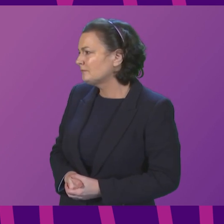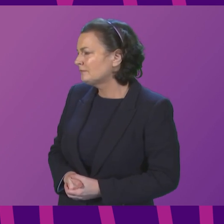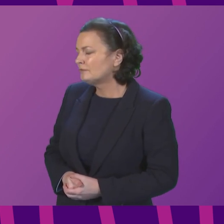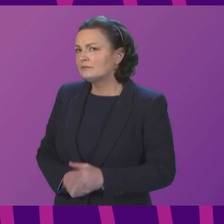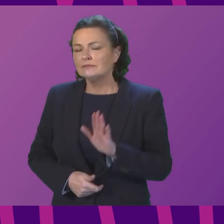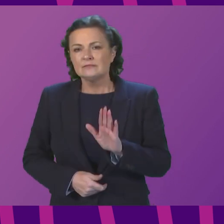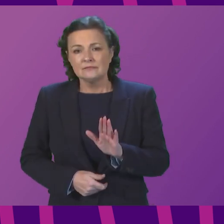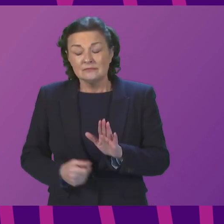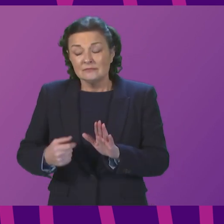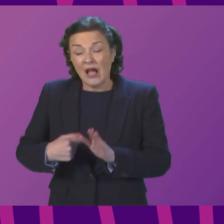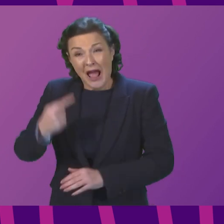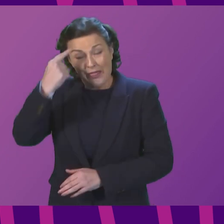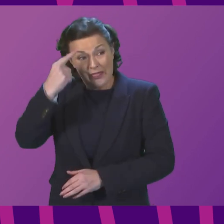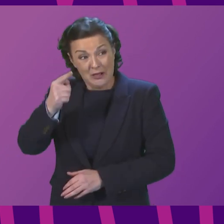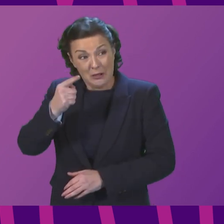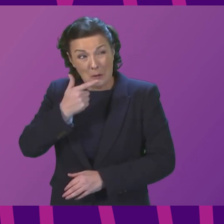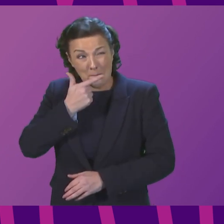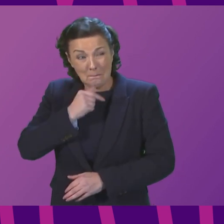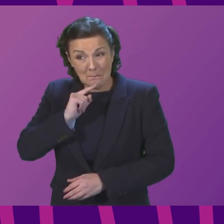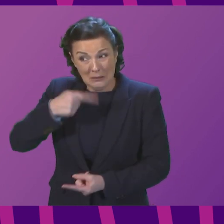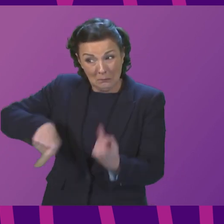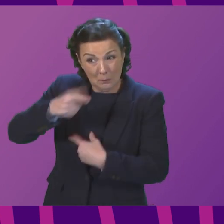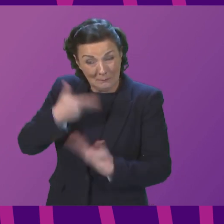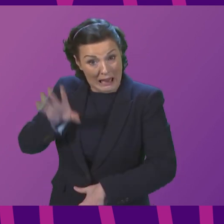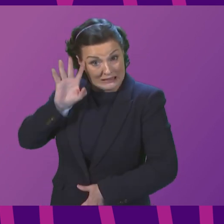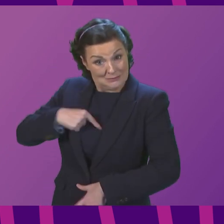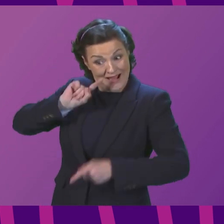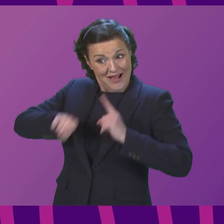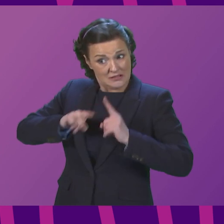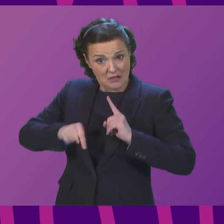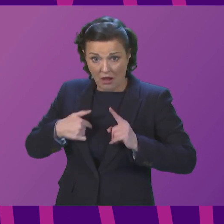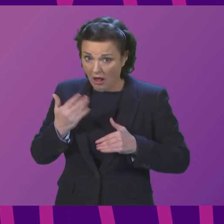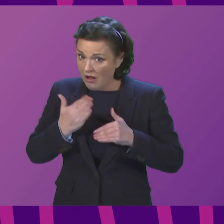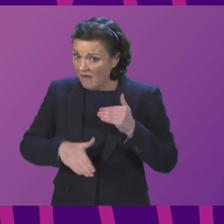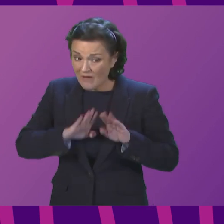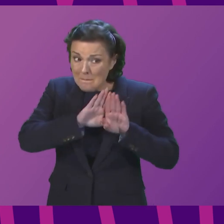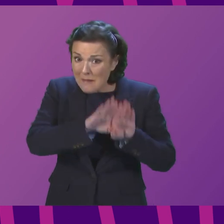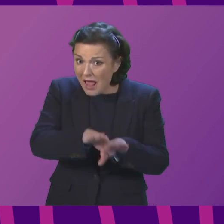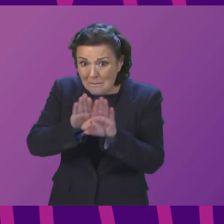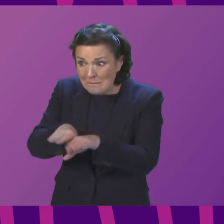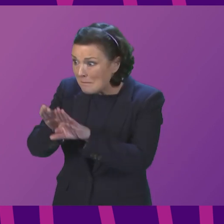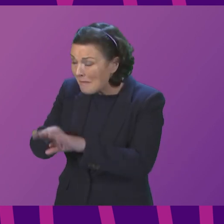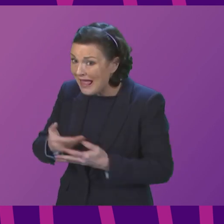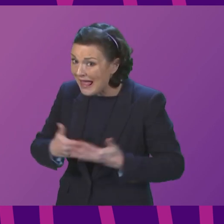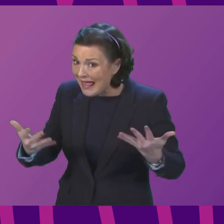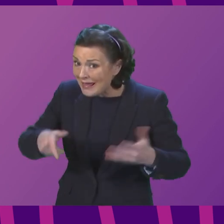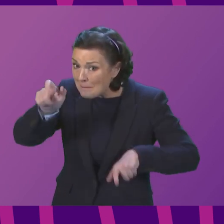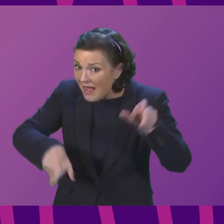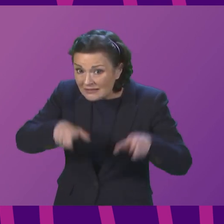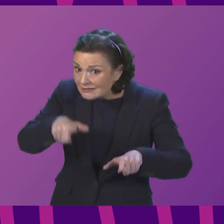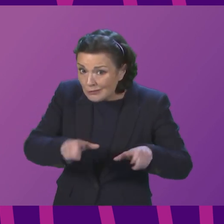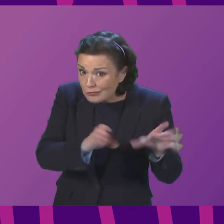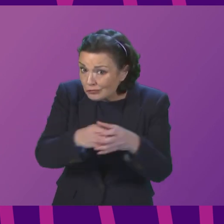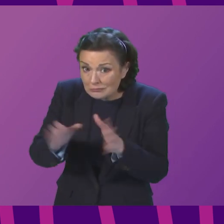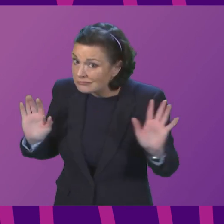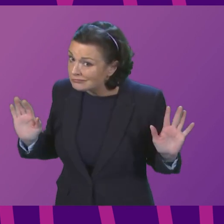my first answer to Anna Sarwar would not have heard me blame anybody. They would have heard me talk about the things this government is doing, building on the action this government